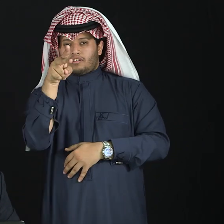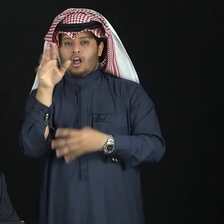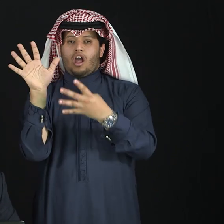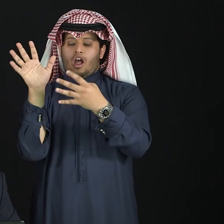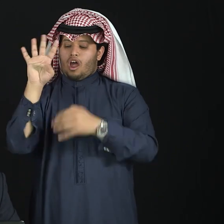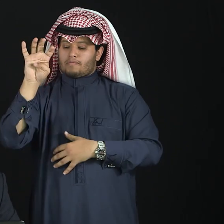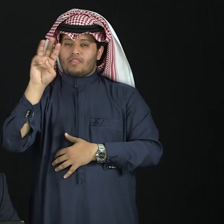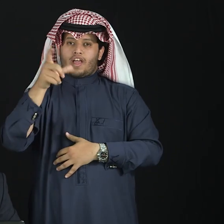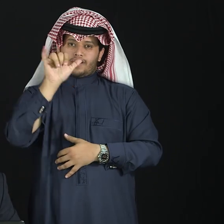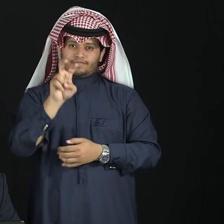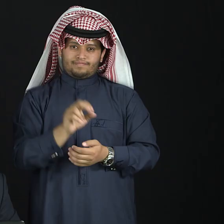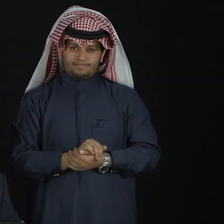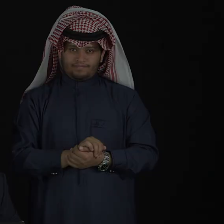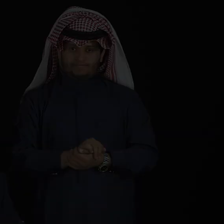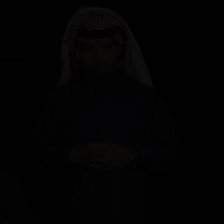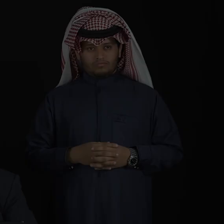Okay.